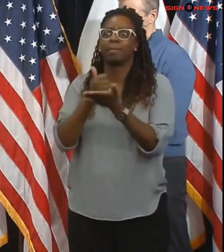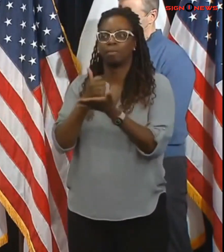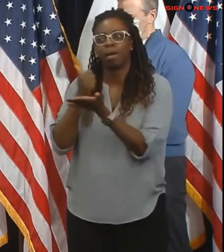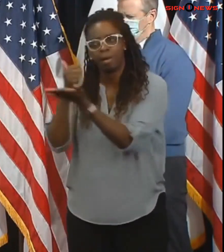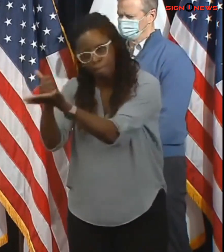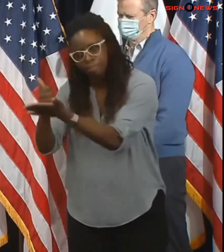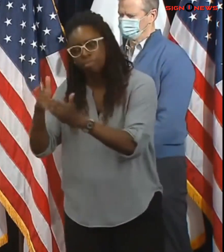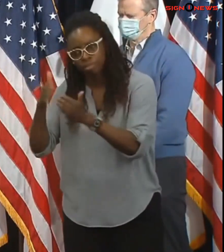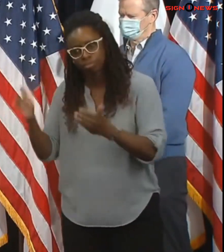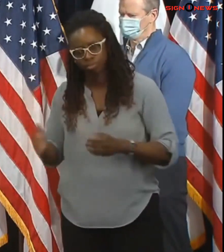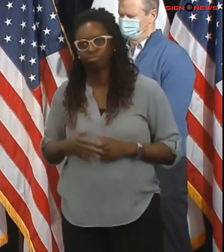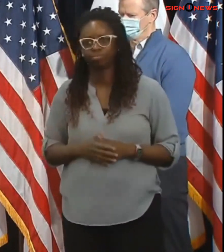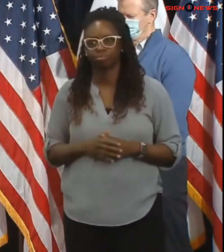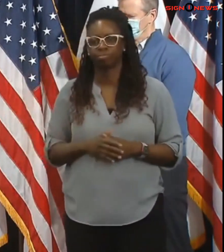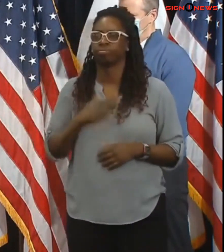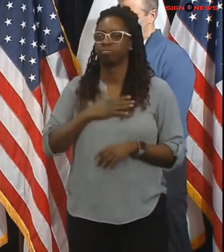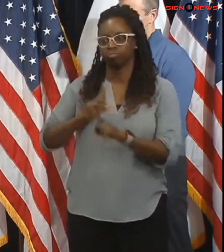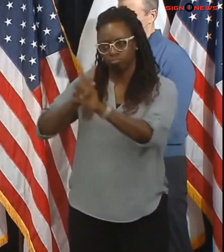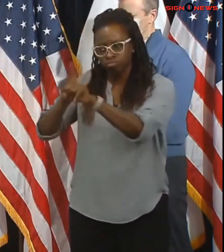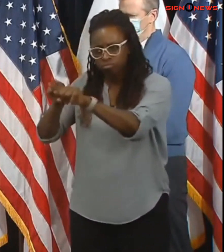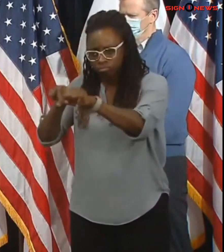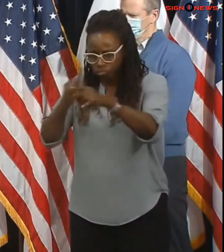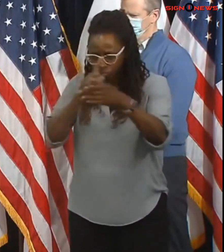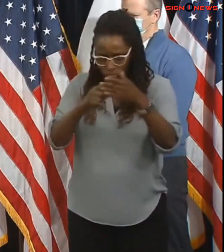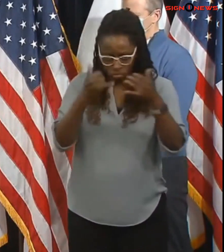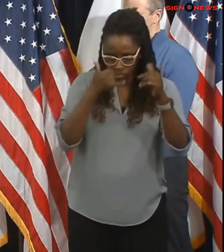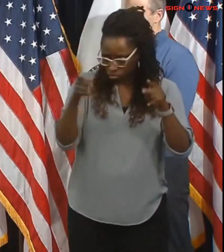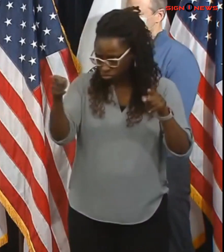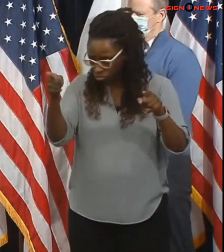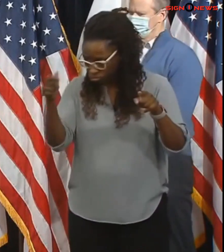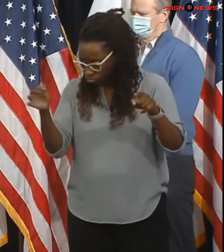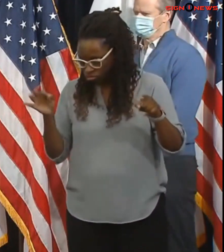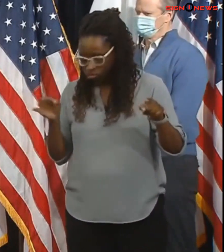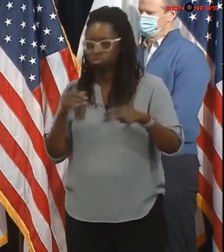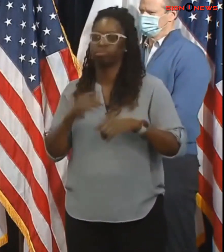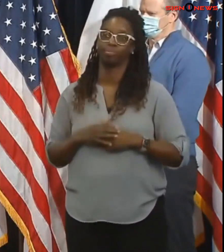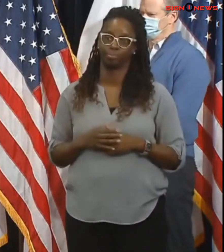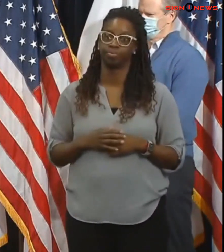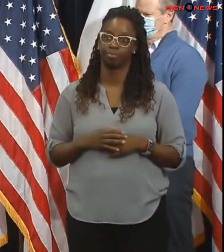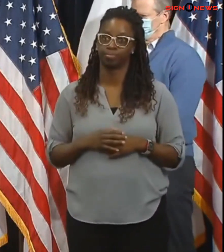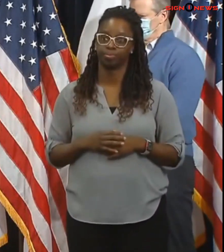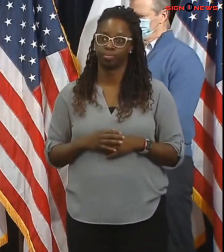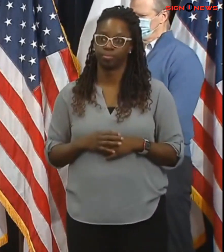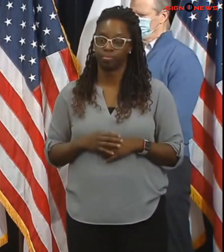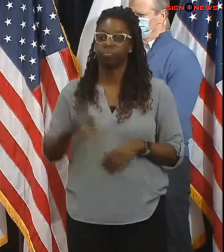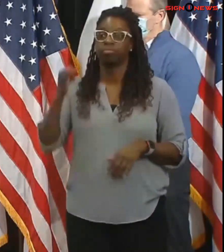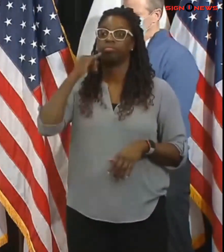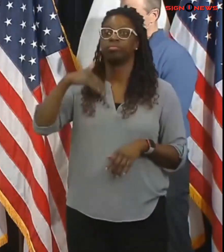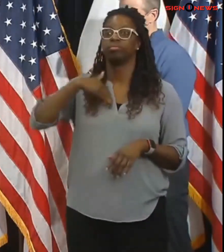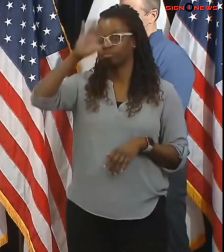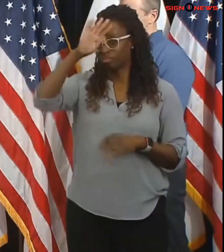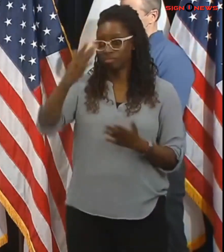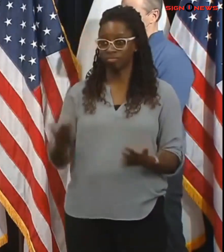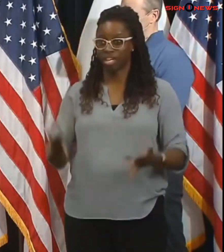and after this storm and if you have a fire hydrant nearby help your local fire department and your neighbors by shoveling it out